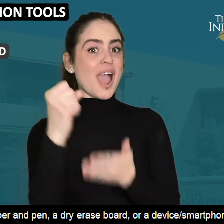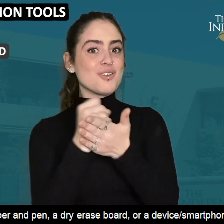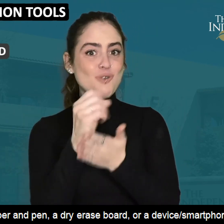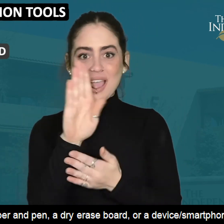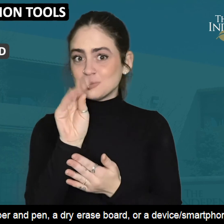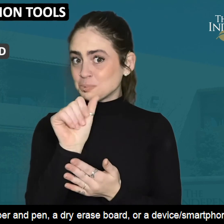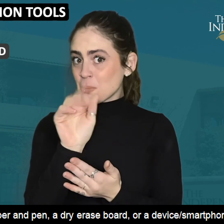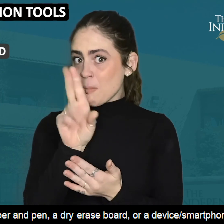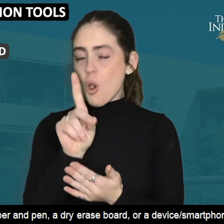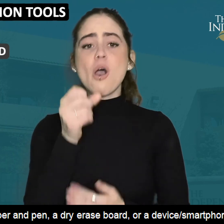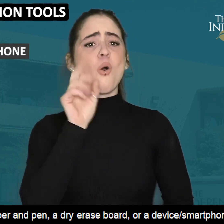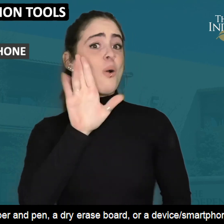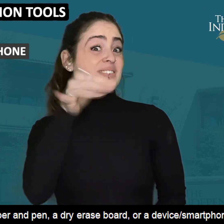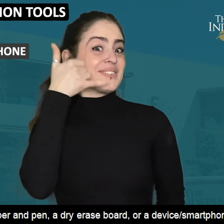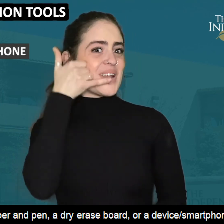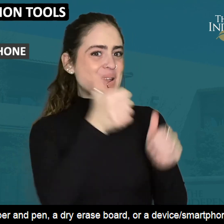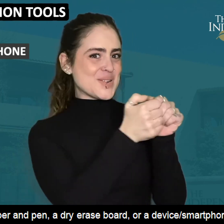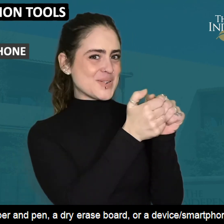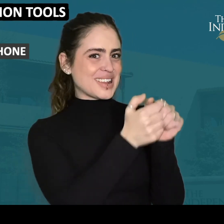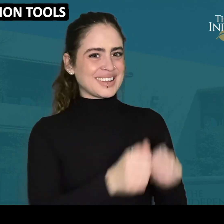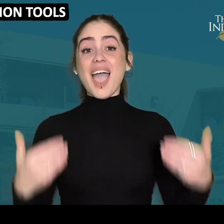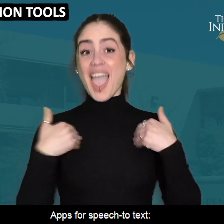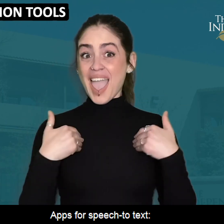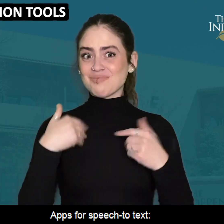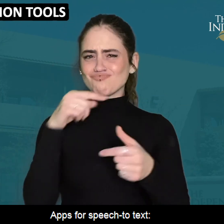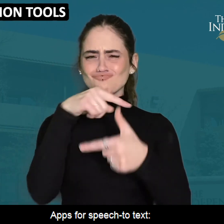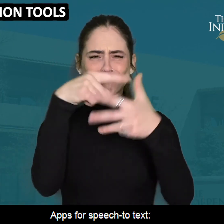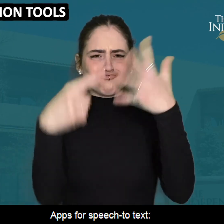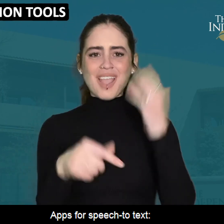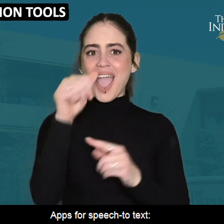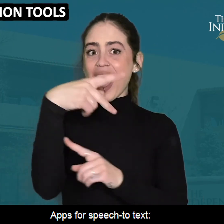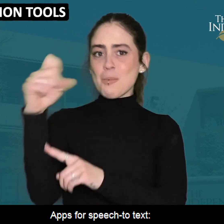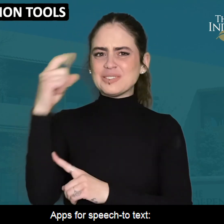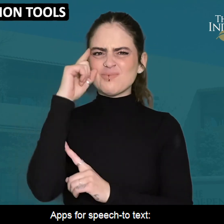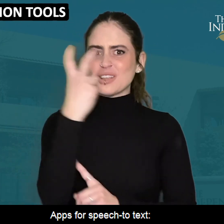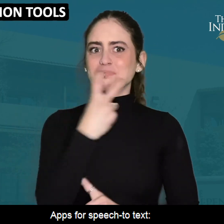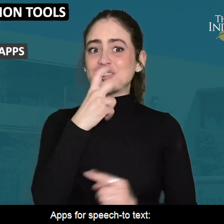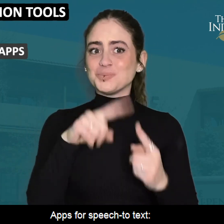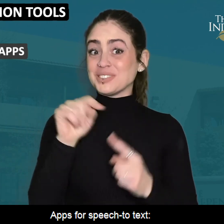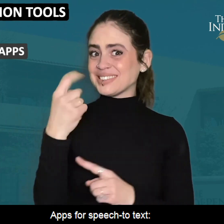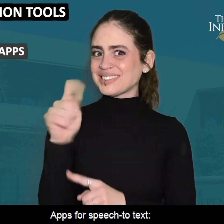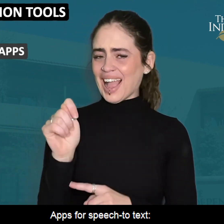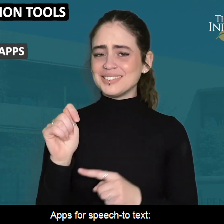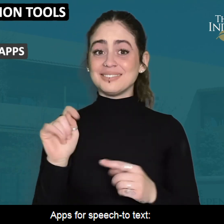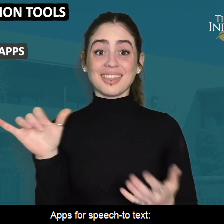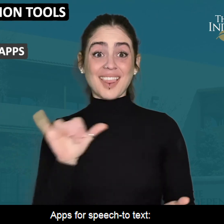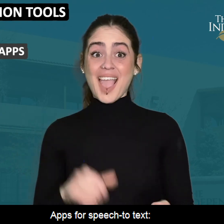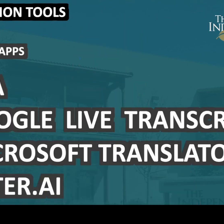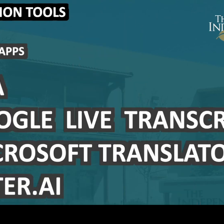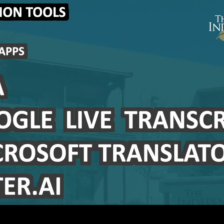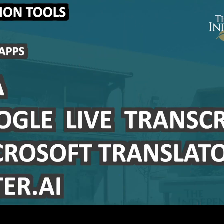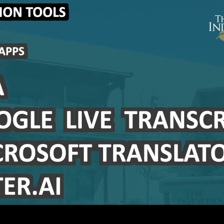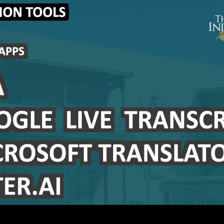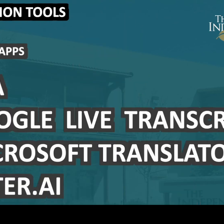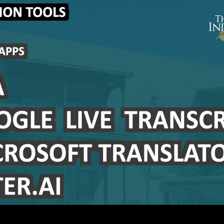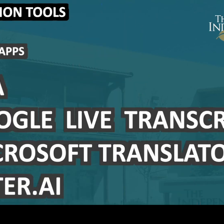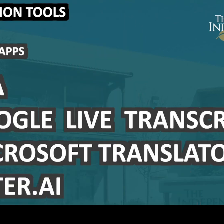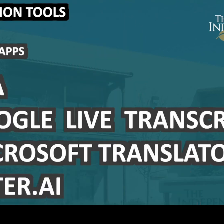or a device such as a smartphone. There are several apps for speech-to-text, including AVA, Google